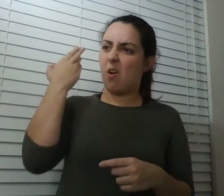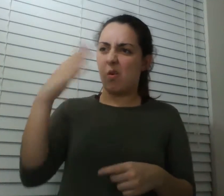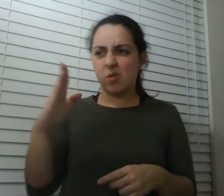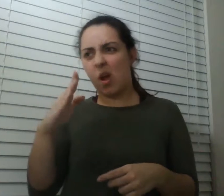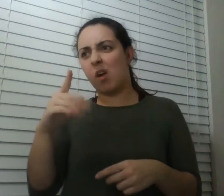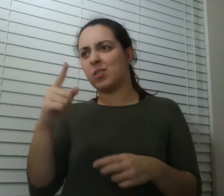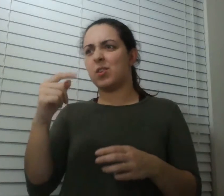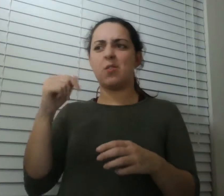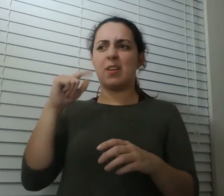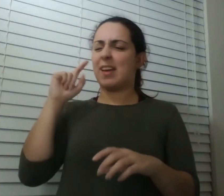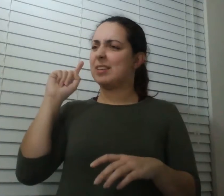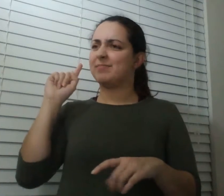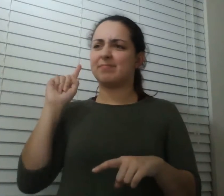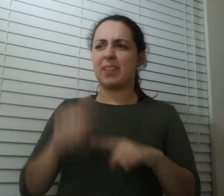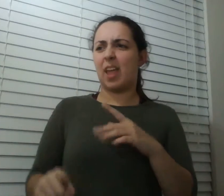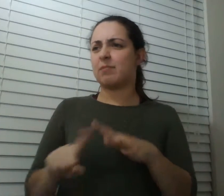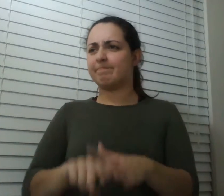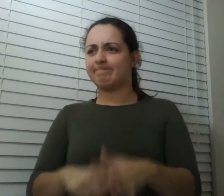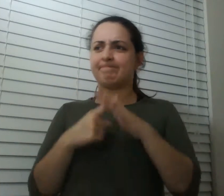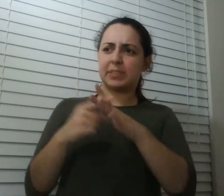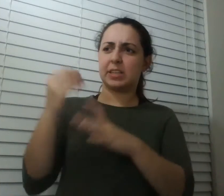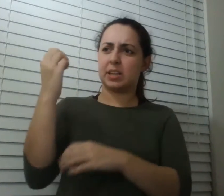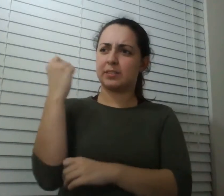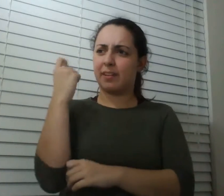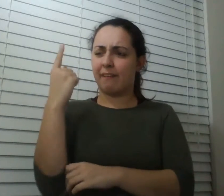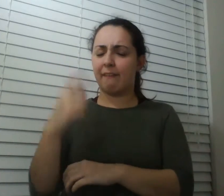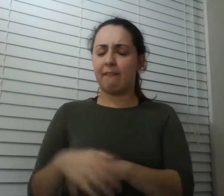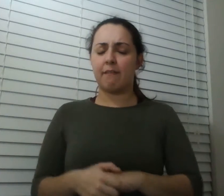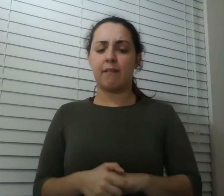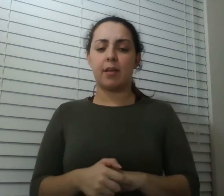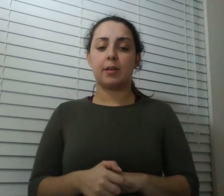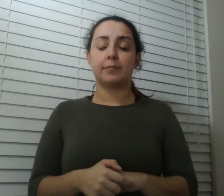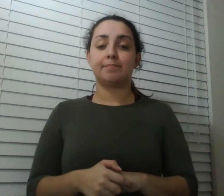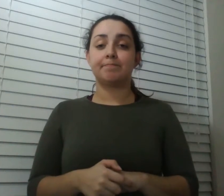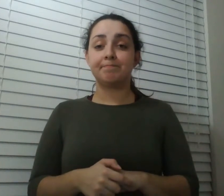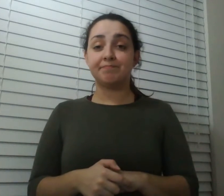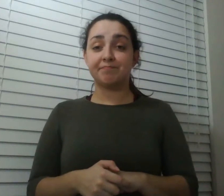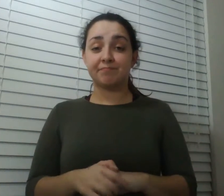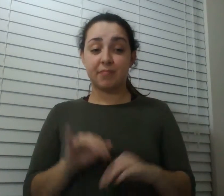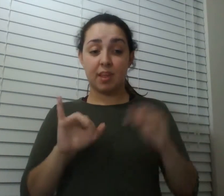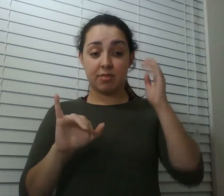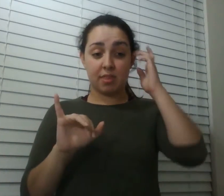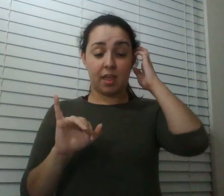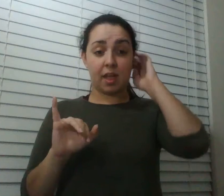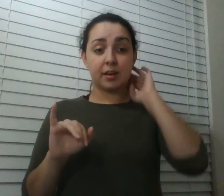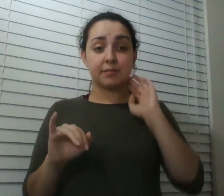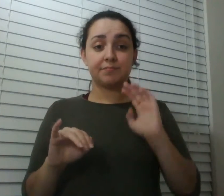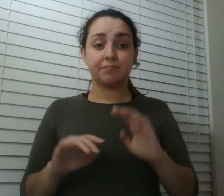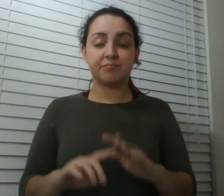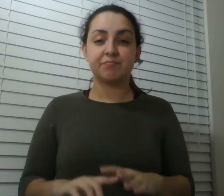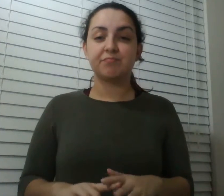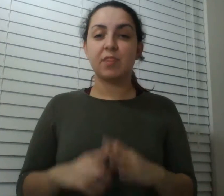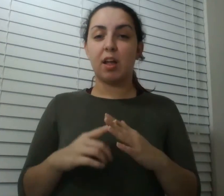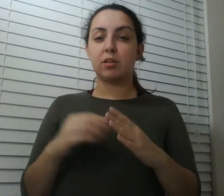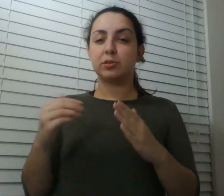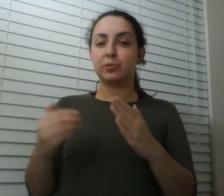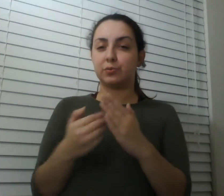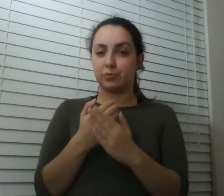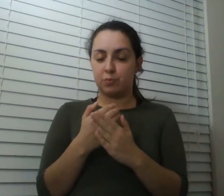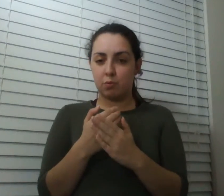know what you don't know about what we just went through well that brings me to my second story can i can i take it from the top for